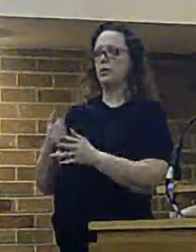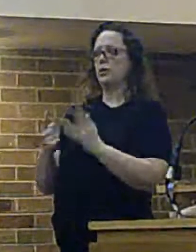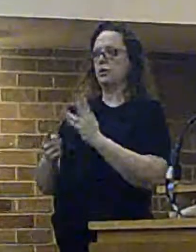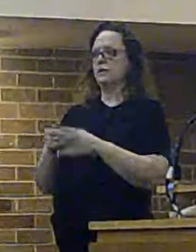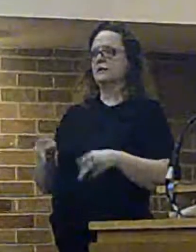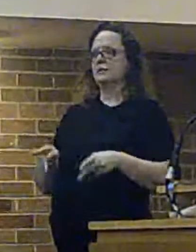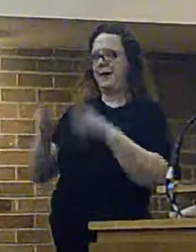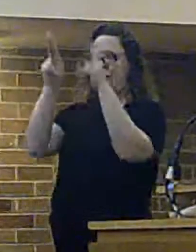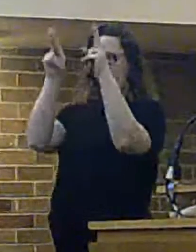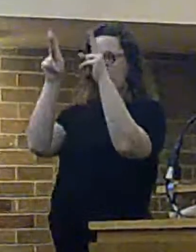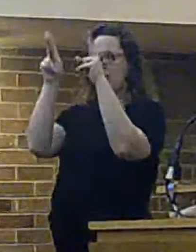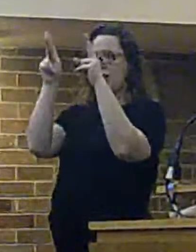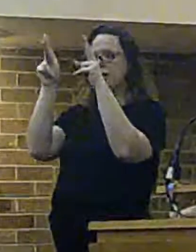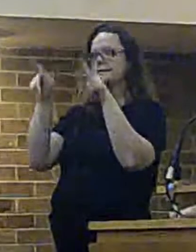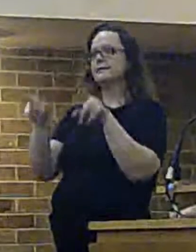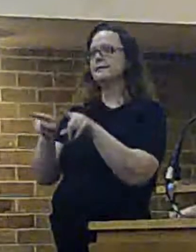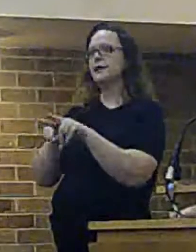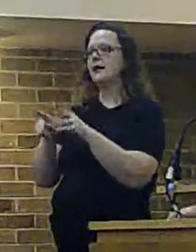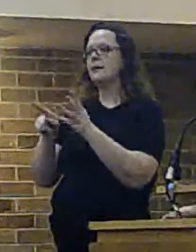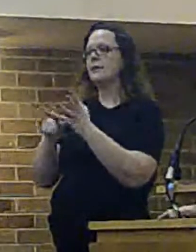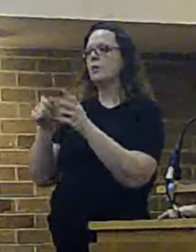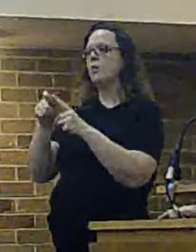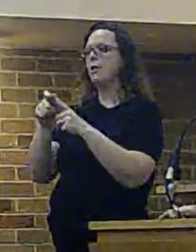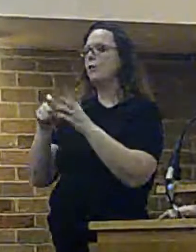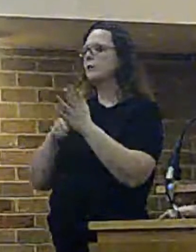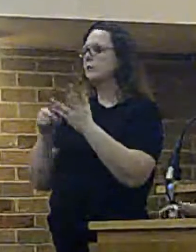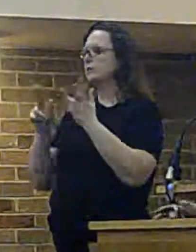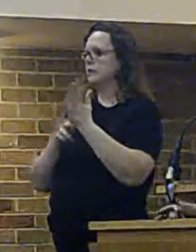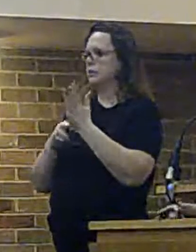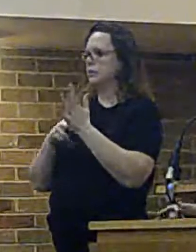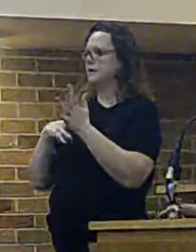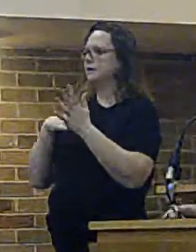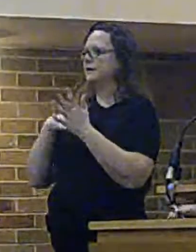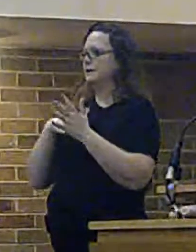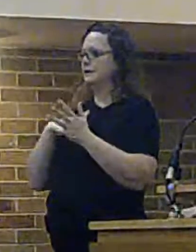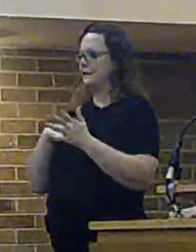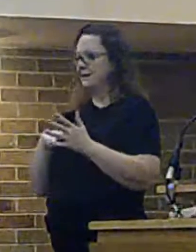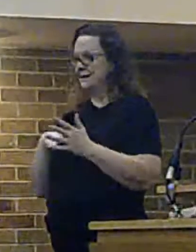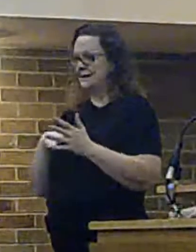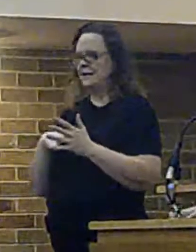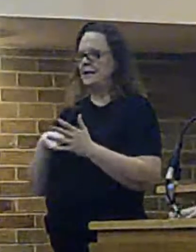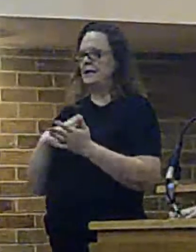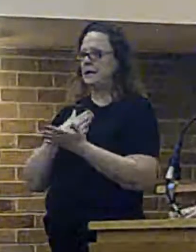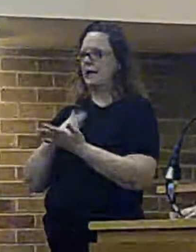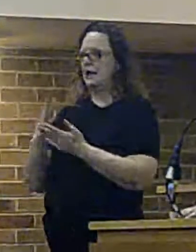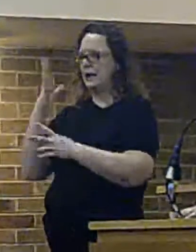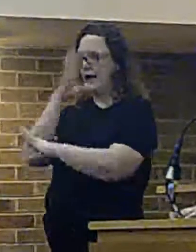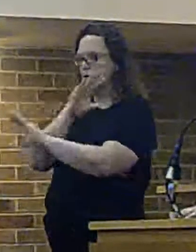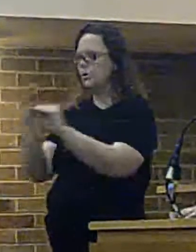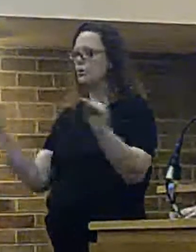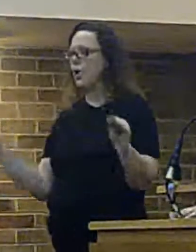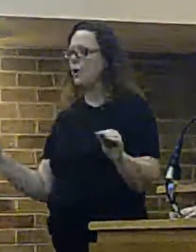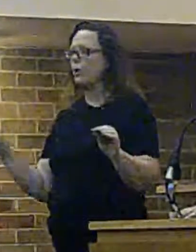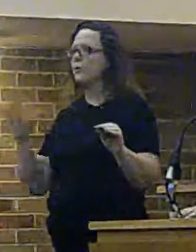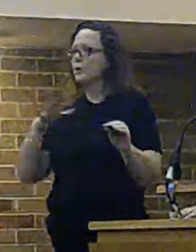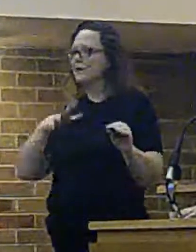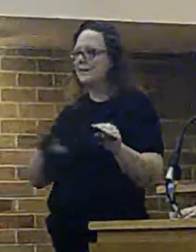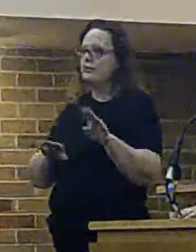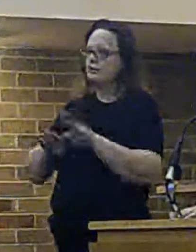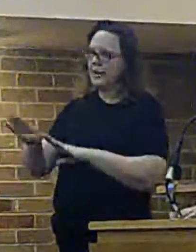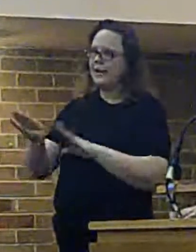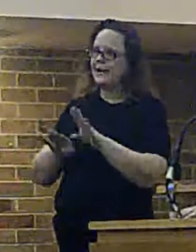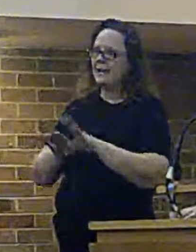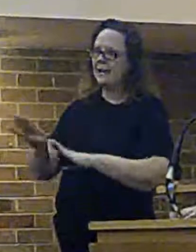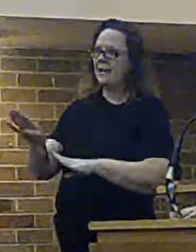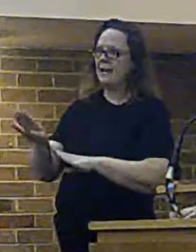is currently at Upton. We need to make that clear, we would need training facilities. What I would say is,